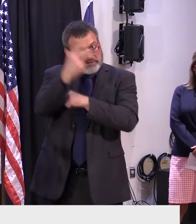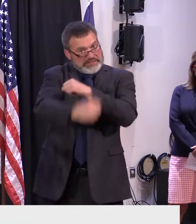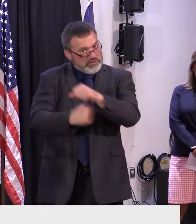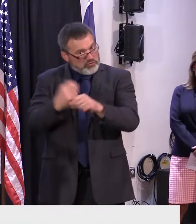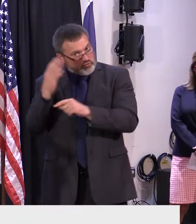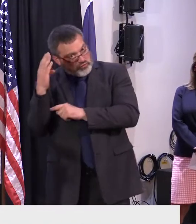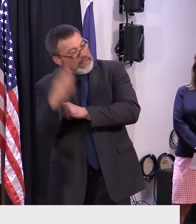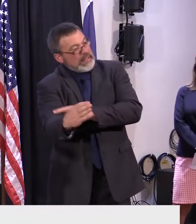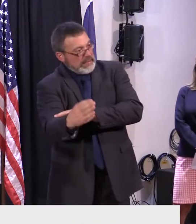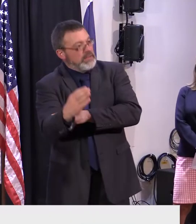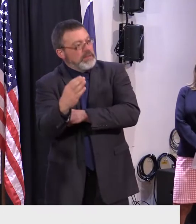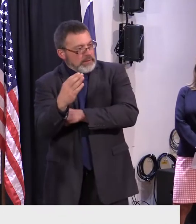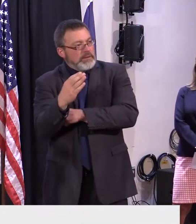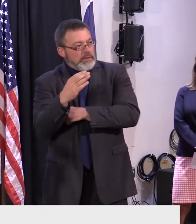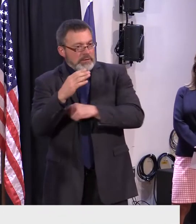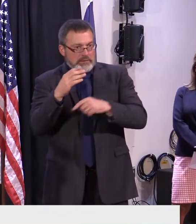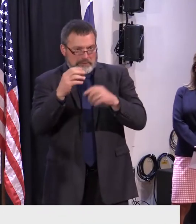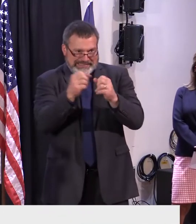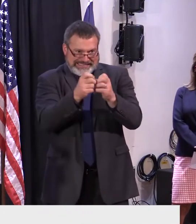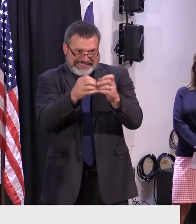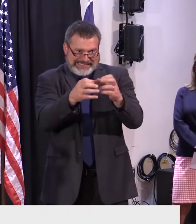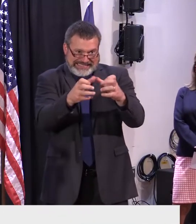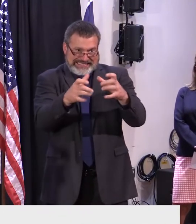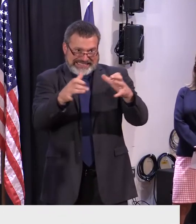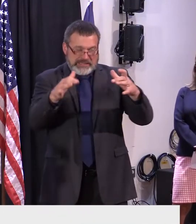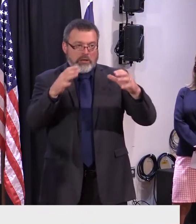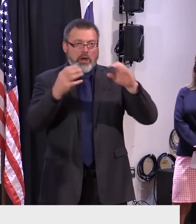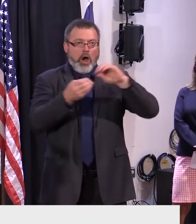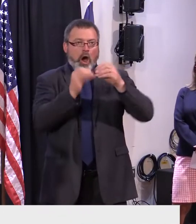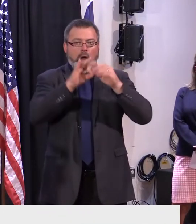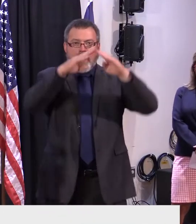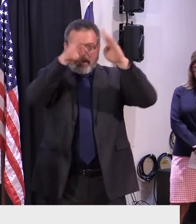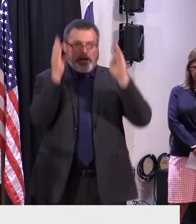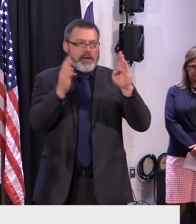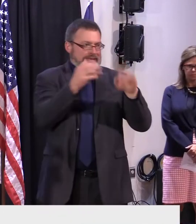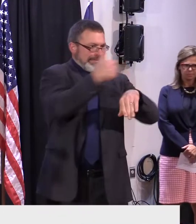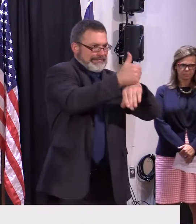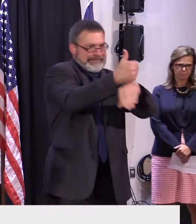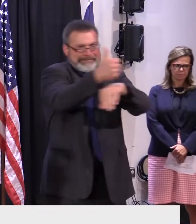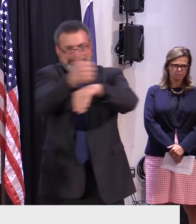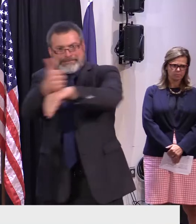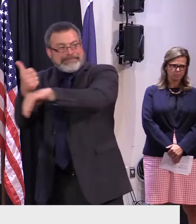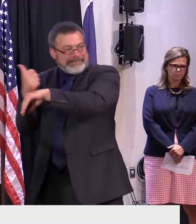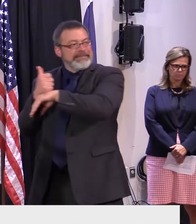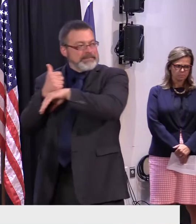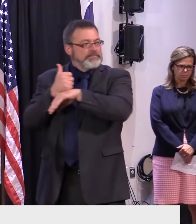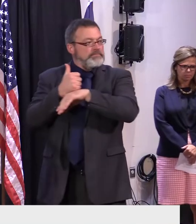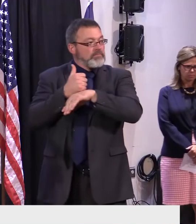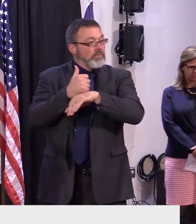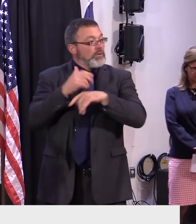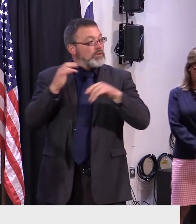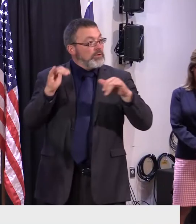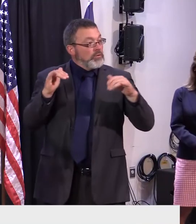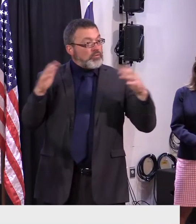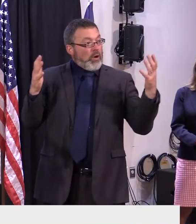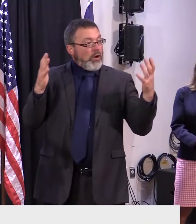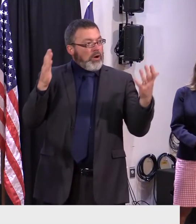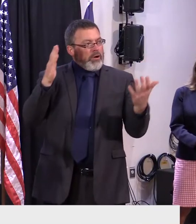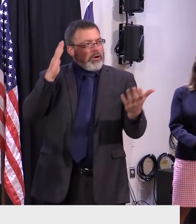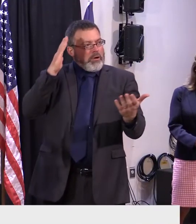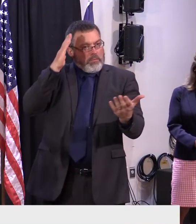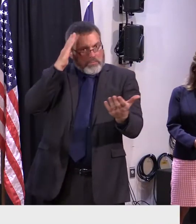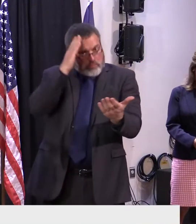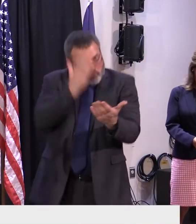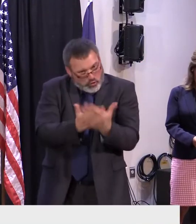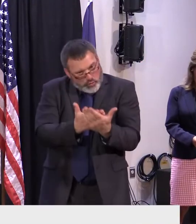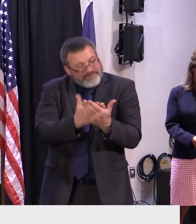permits. So that's a sign that we are building more. It's not enough, and it's not fast enough. And I know there are people that are hurting